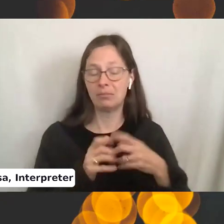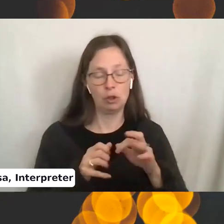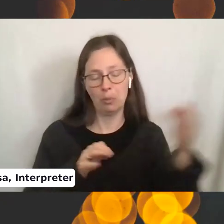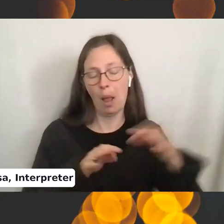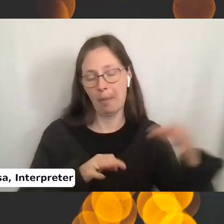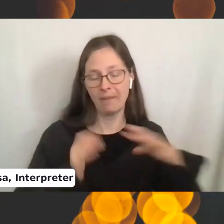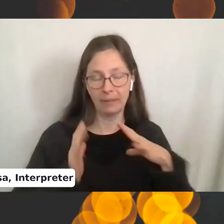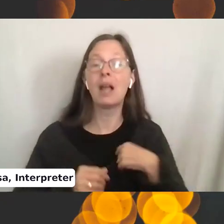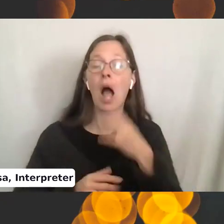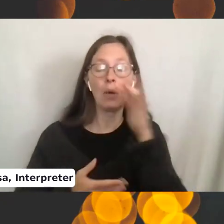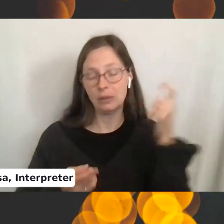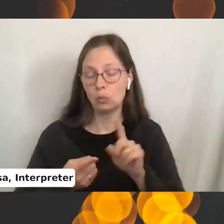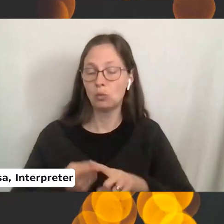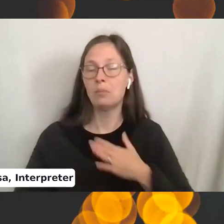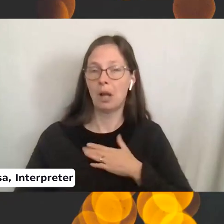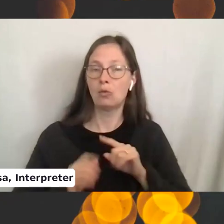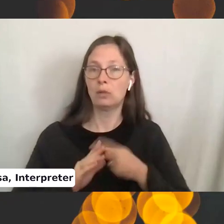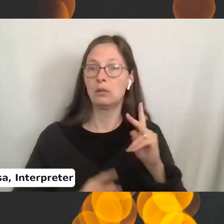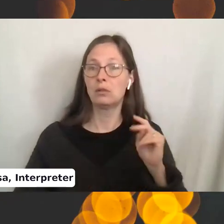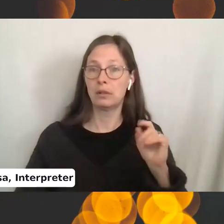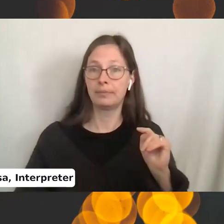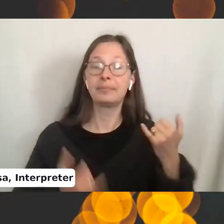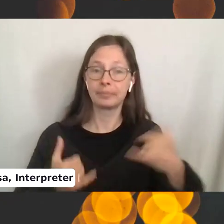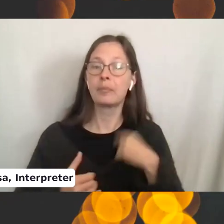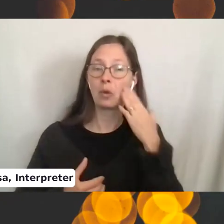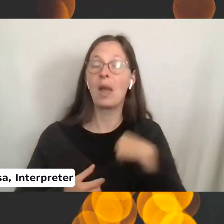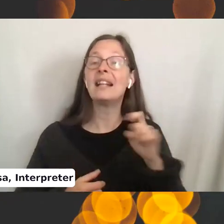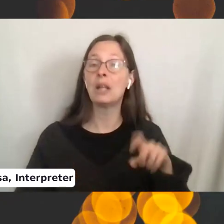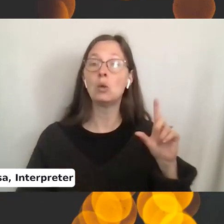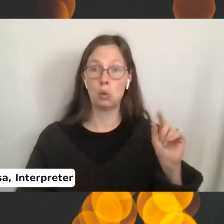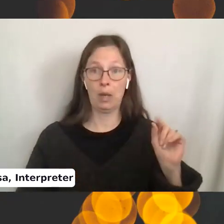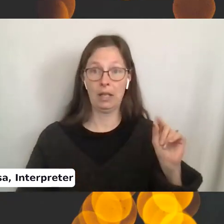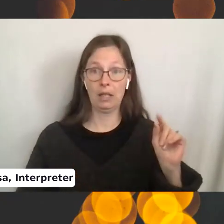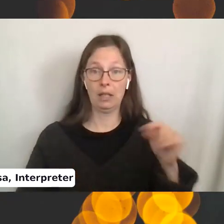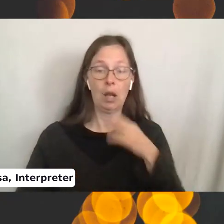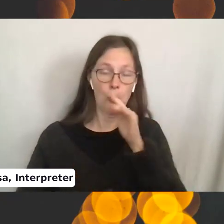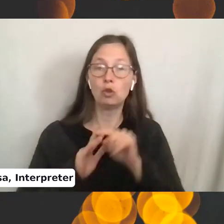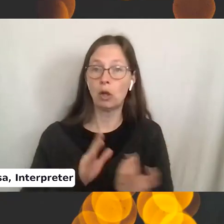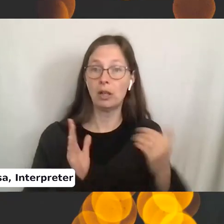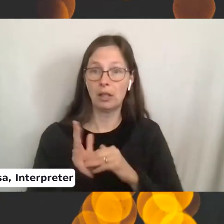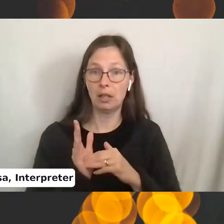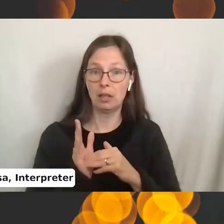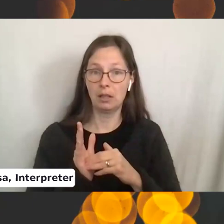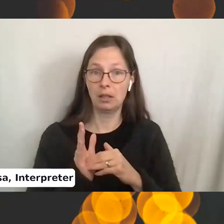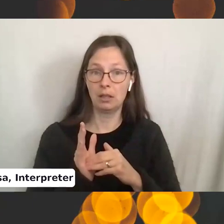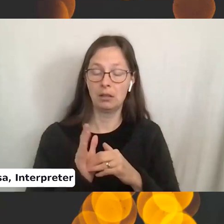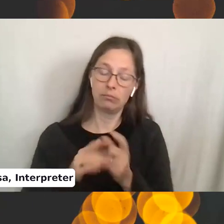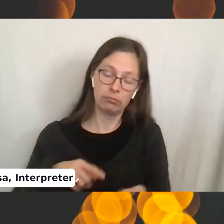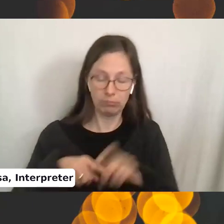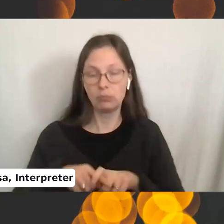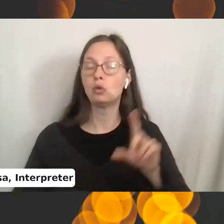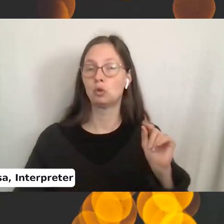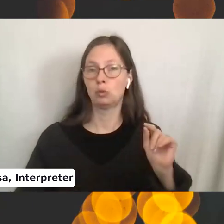going to go down to the original knot. And now I know I need 20 stitches. So I'm going to start over and cast on 20 stitches.